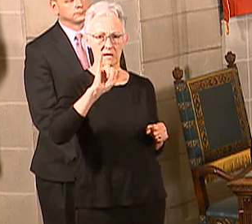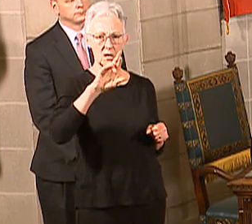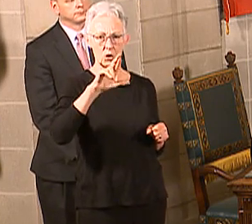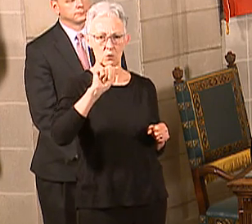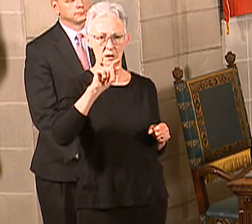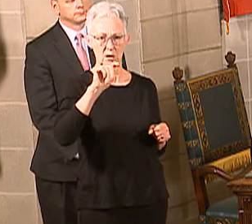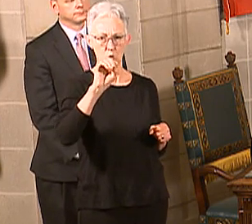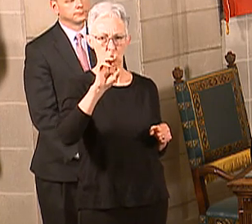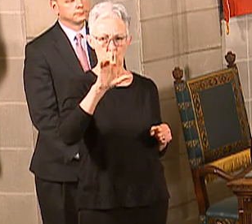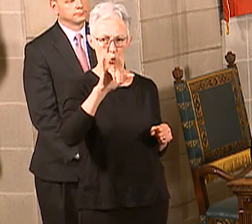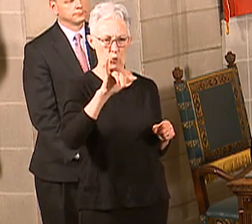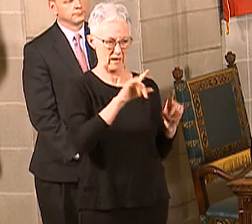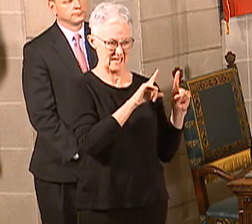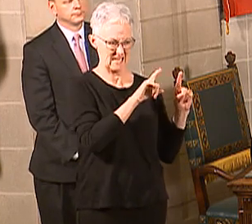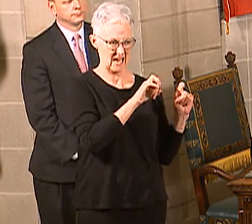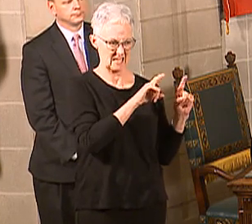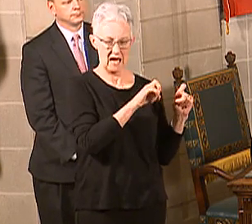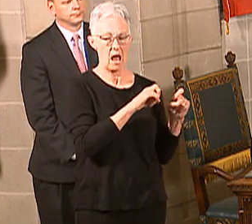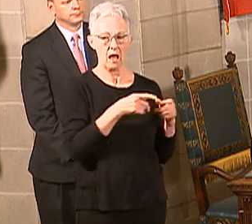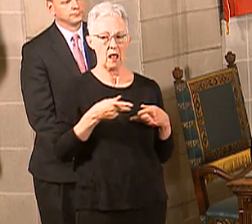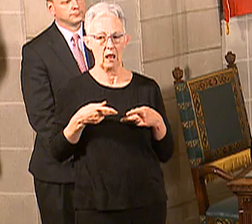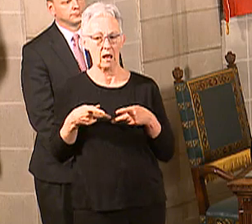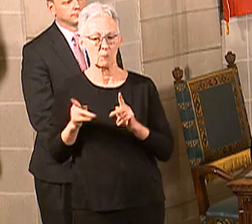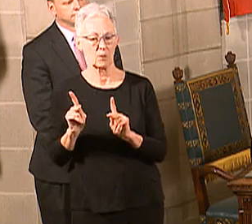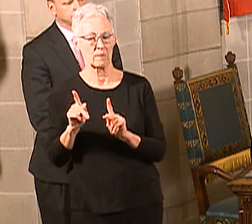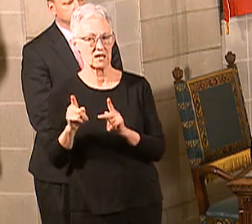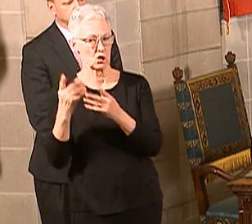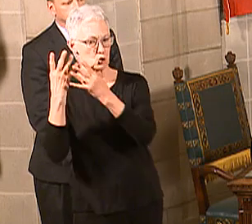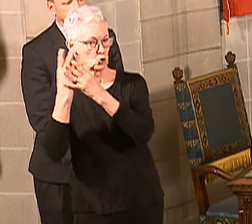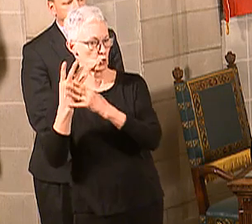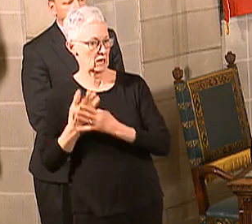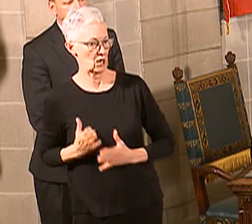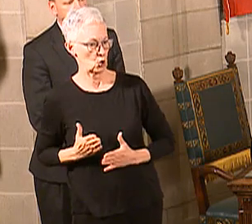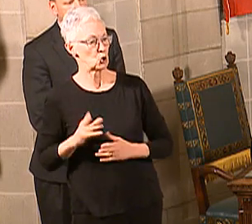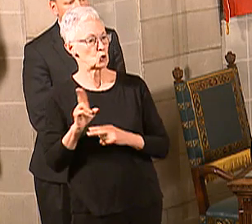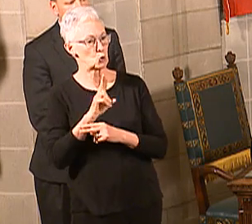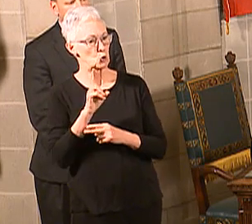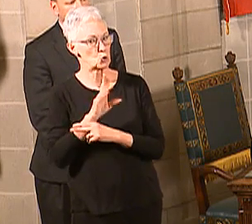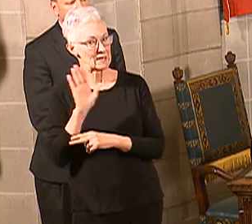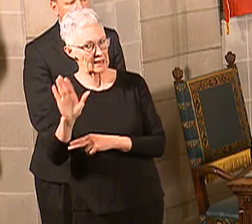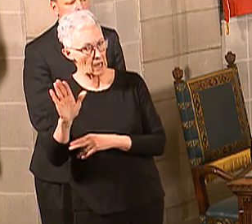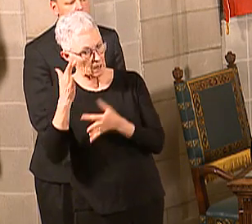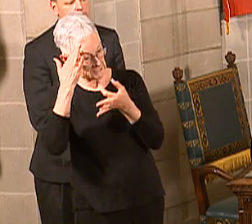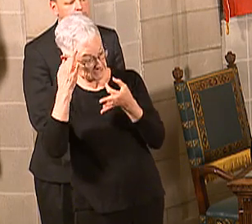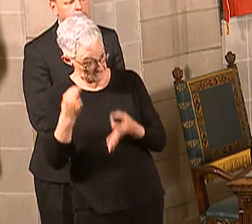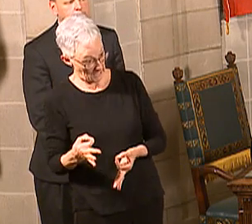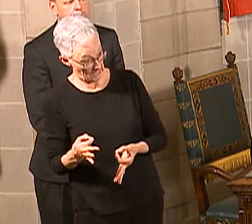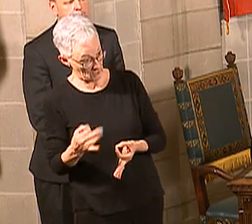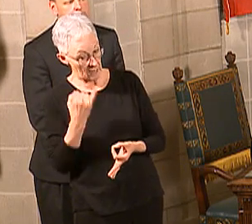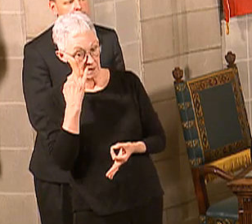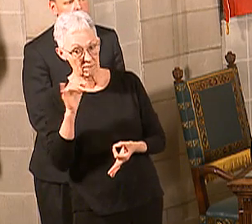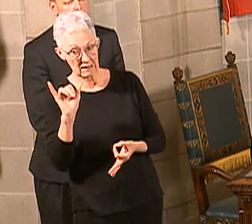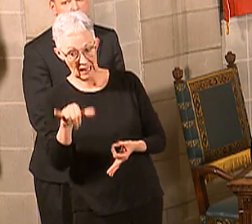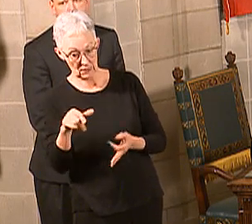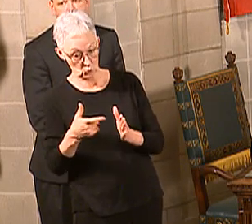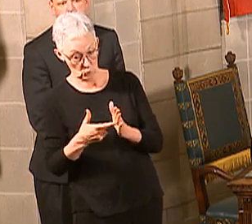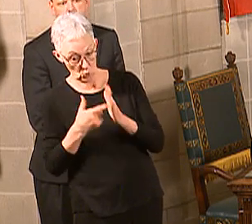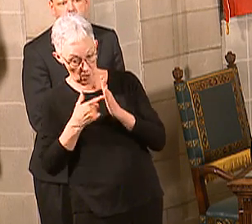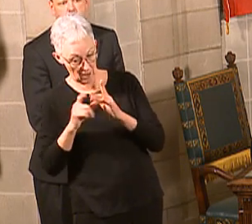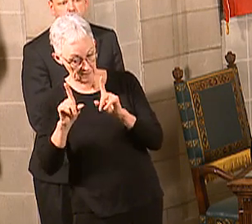RPP, and to let the providers or the screeners use their discretion as far as whether that's necessary or not.